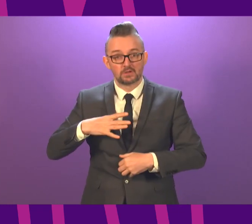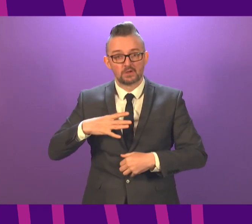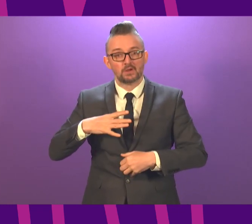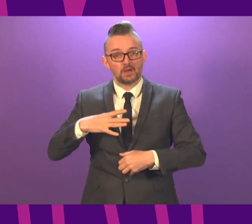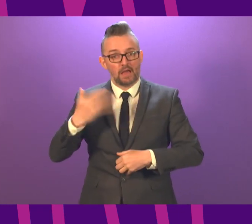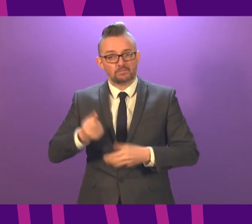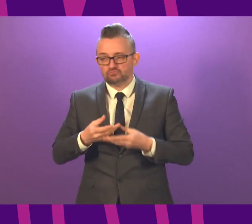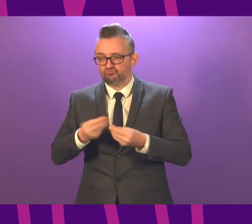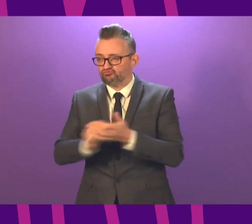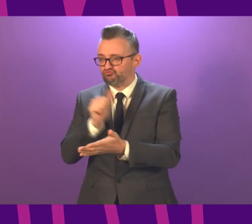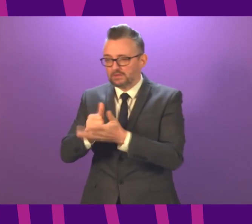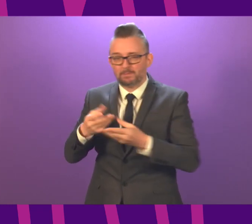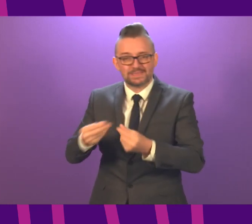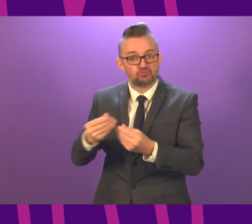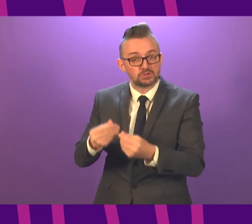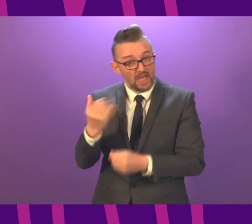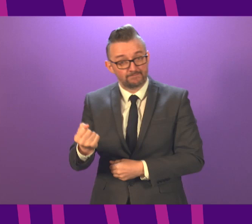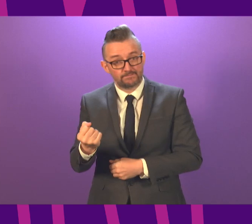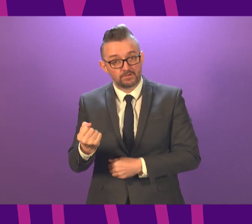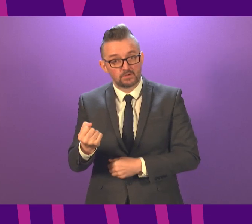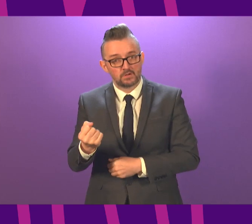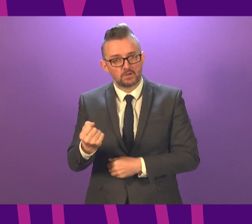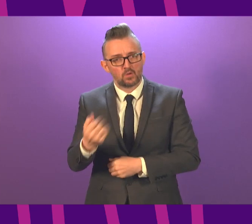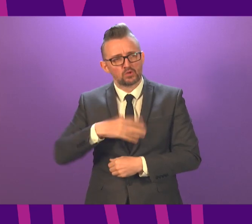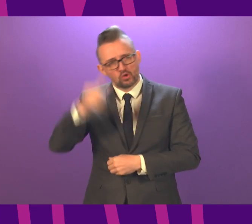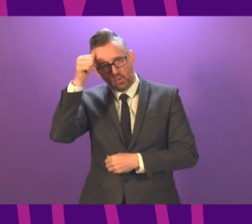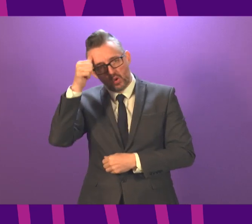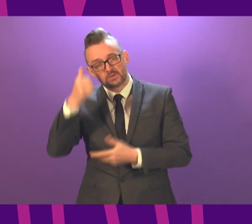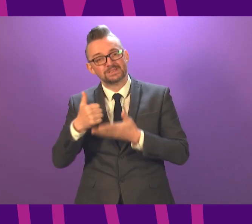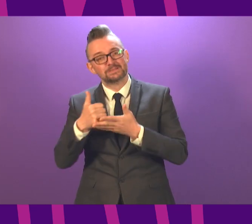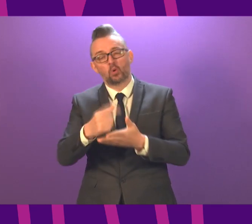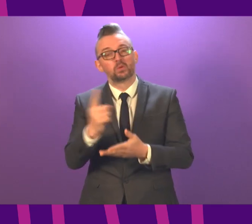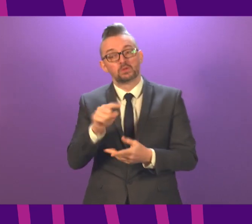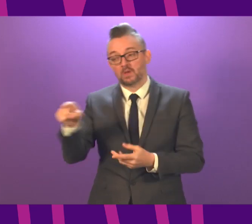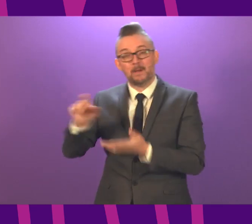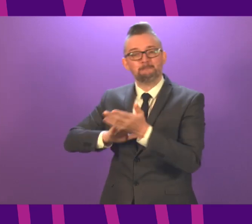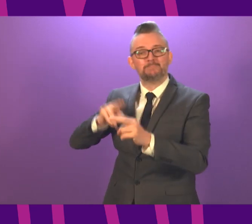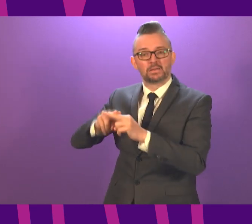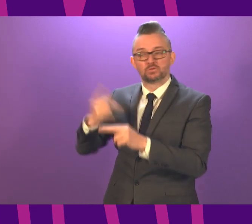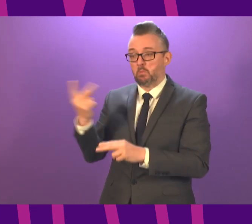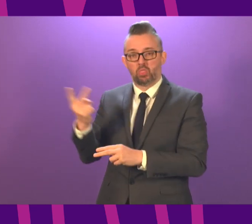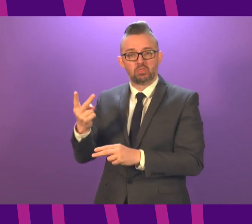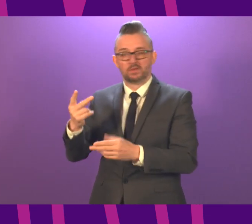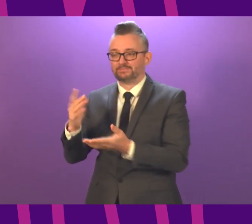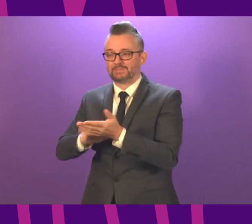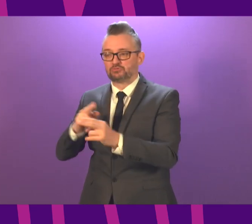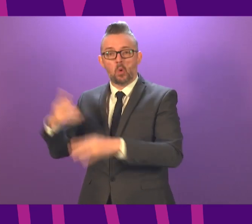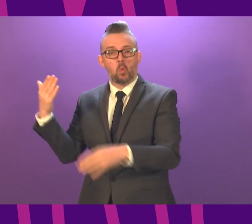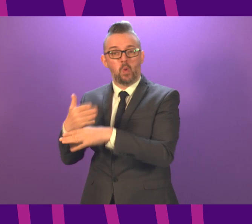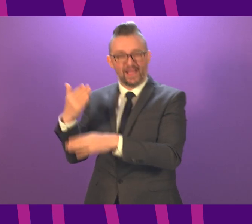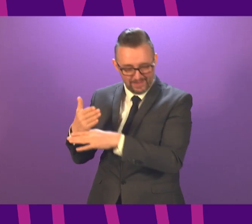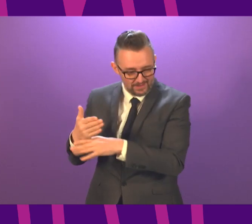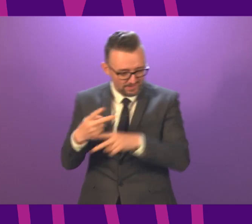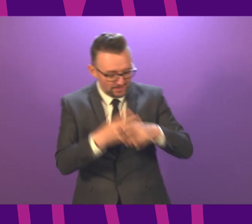to back it up. And it is about how much support there is for working parents, what the plan is for them. For example,